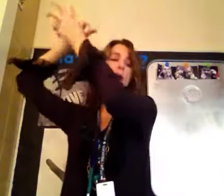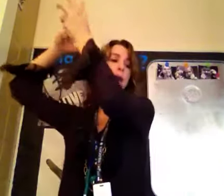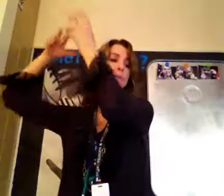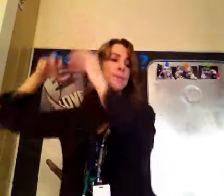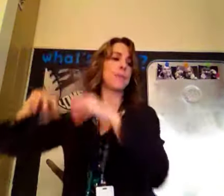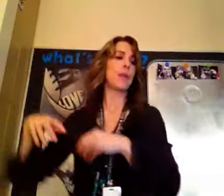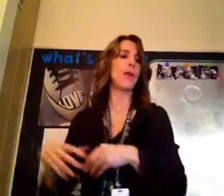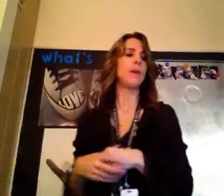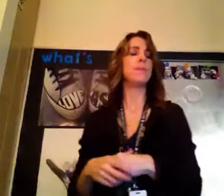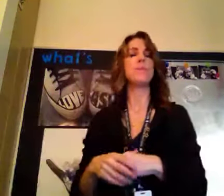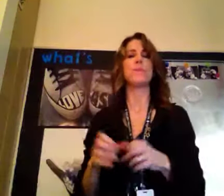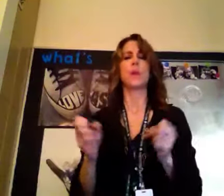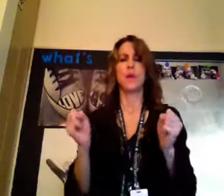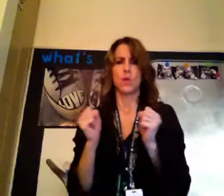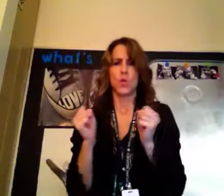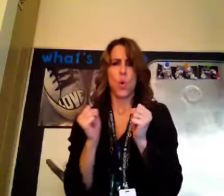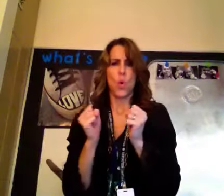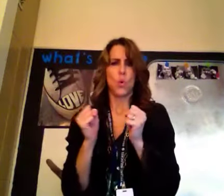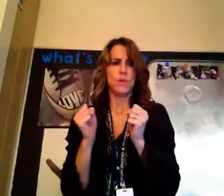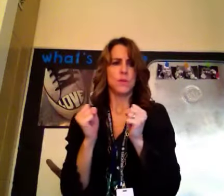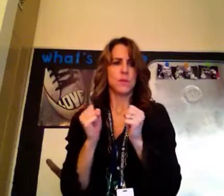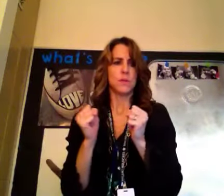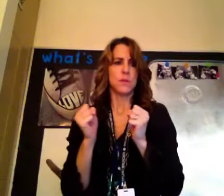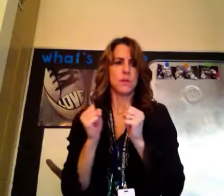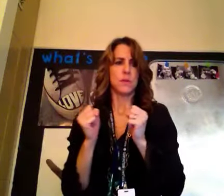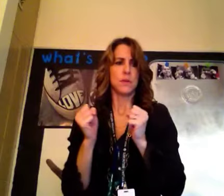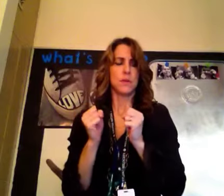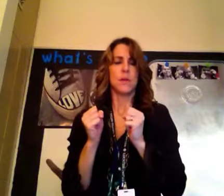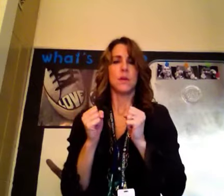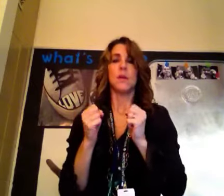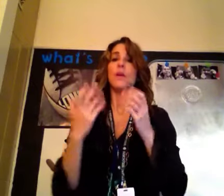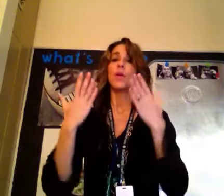head, cloudy. Cold. Cool.